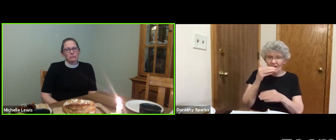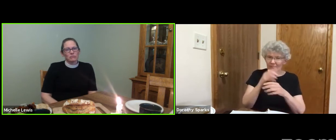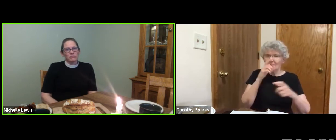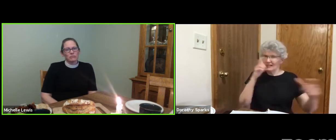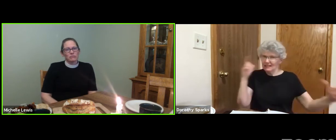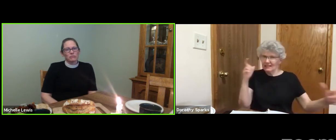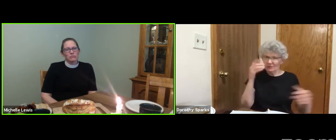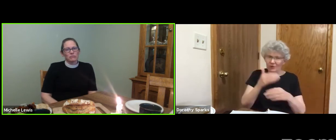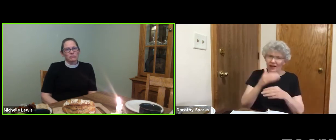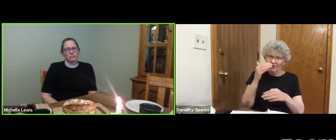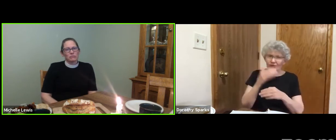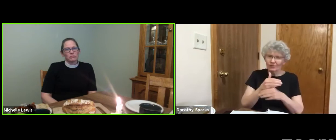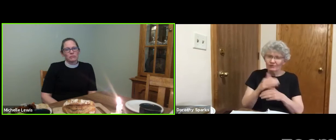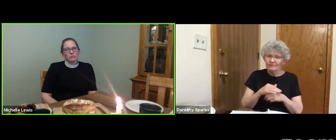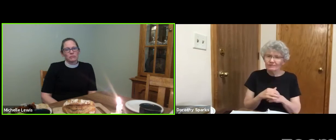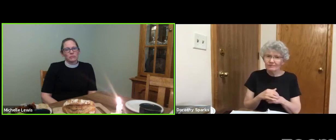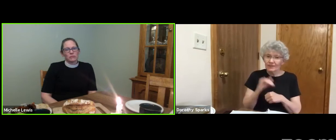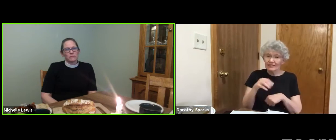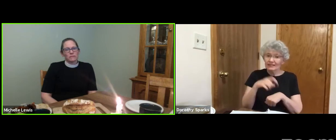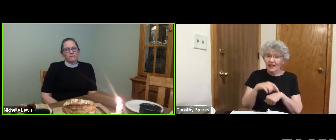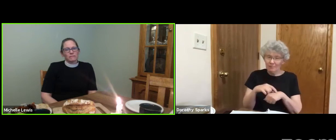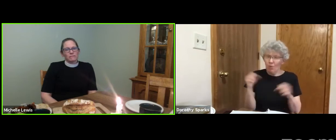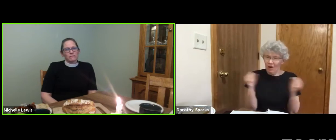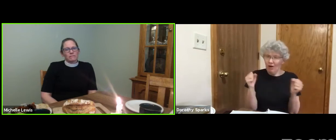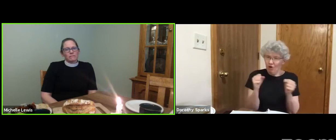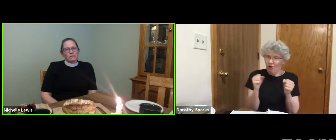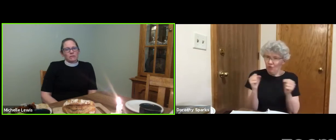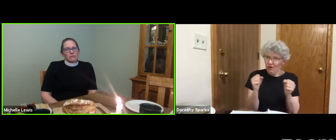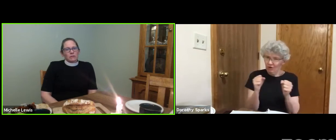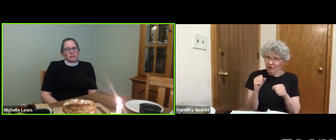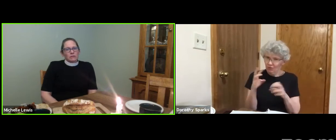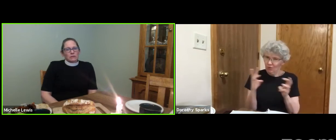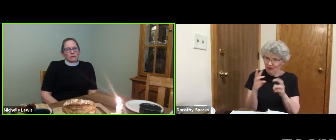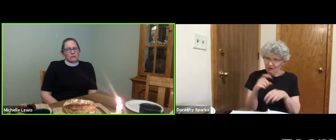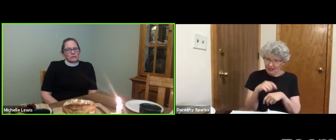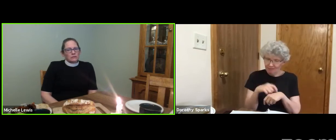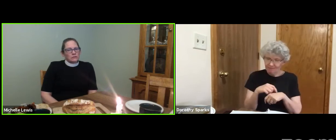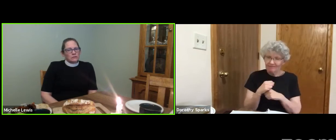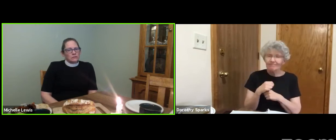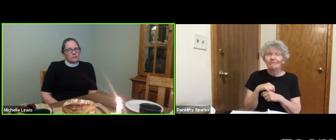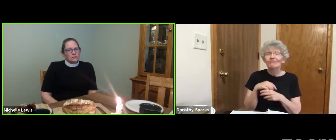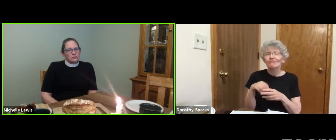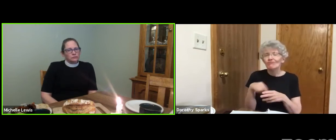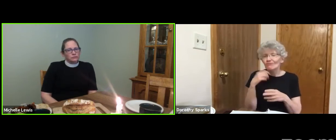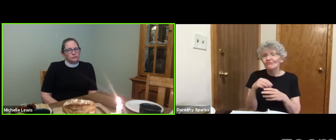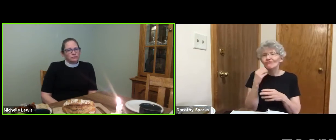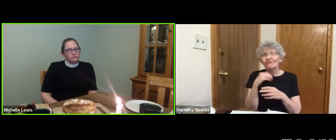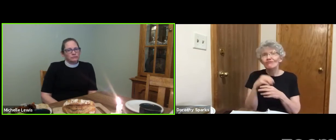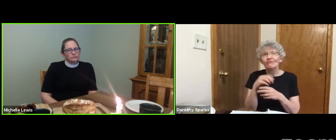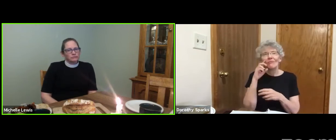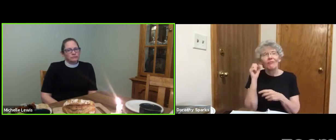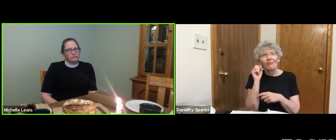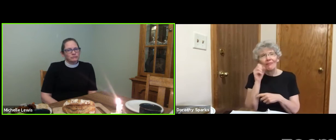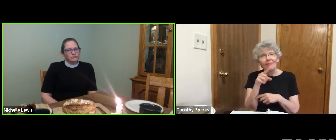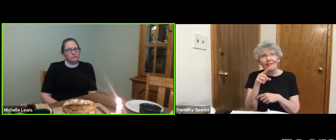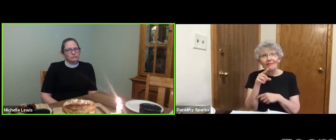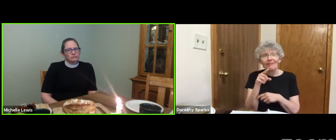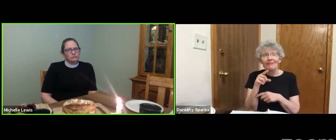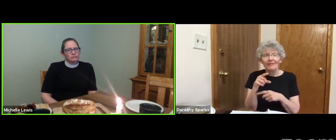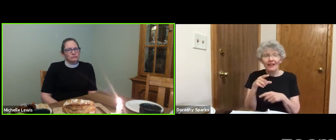lunch near a large window. It was winter outside. I was sitting there eating. And I looked out.